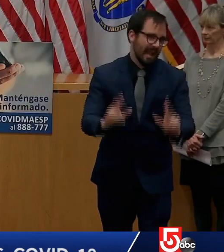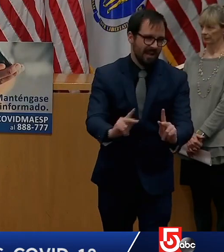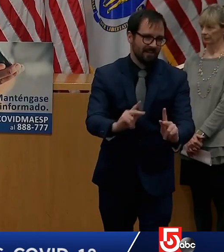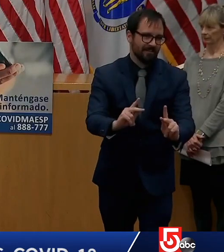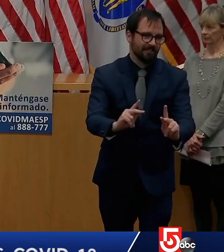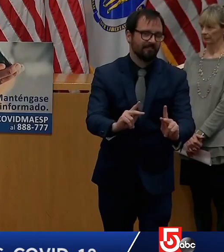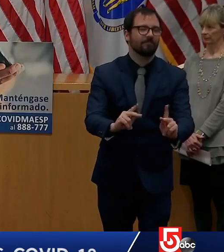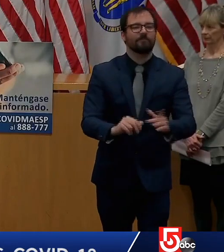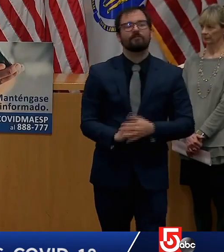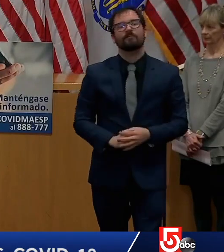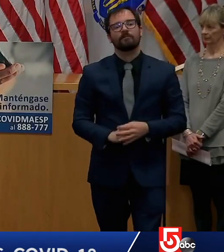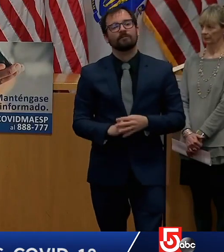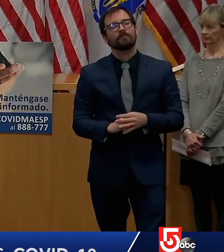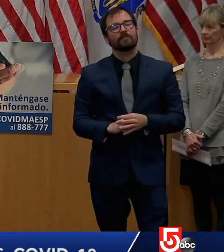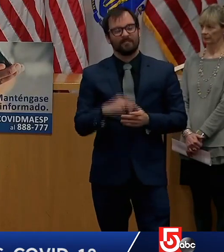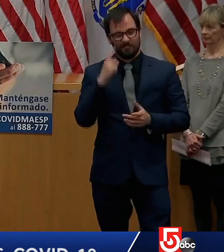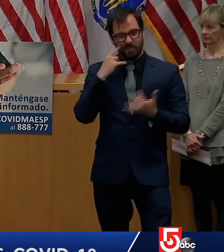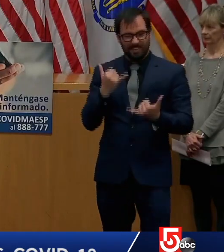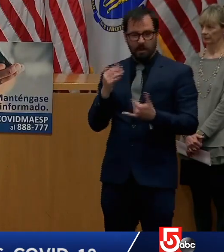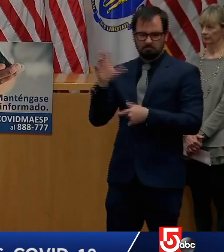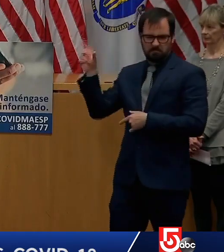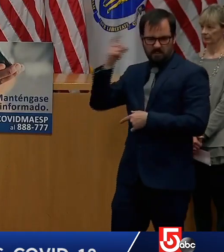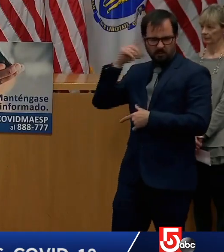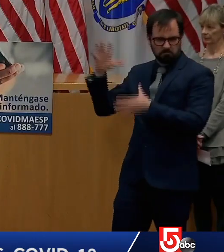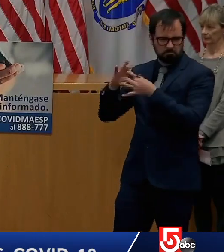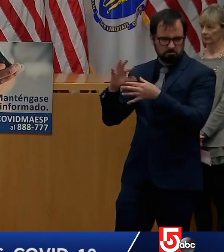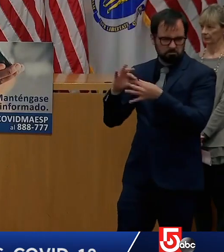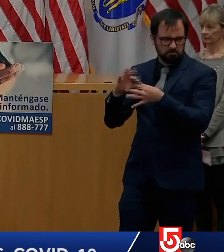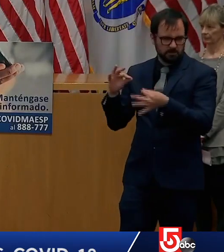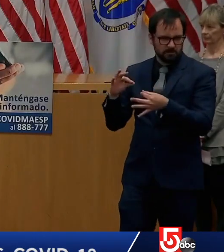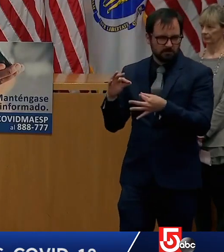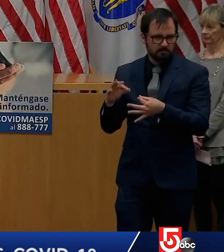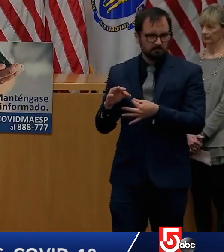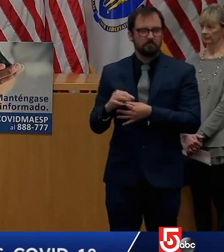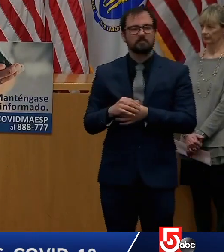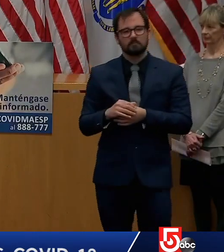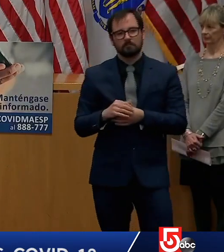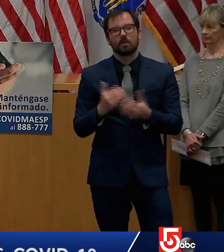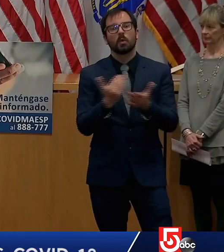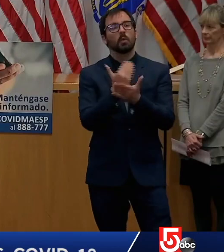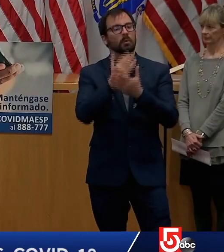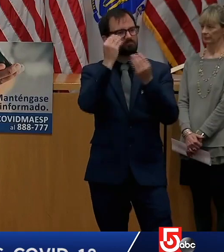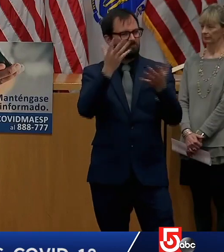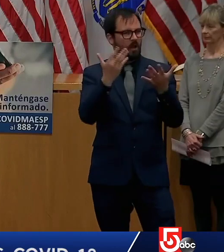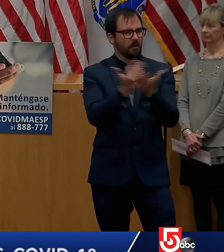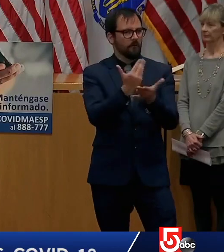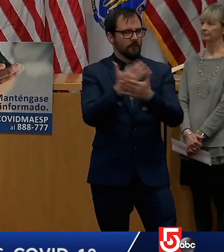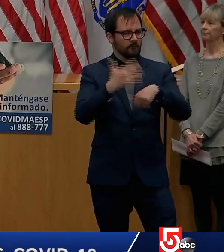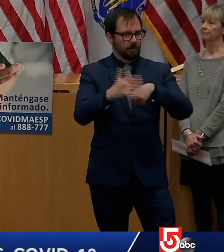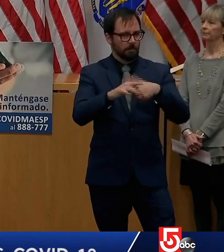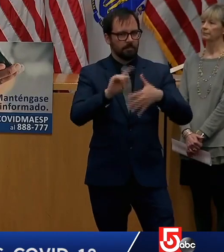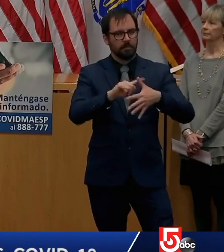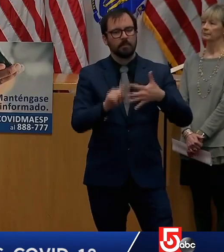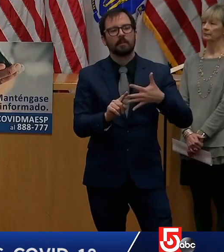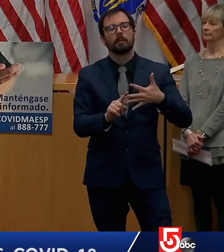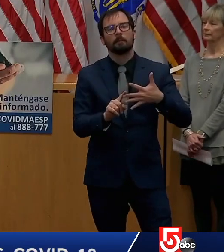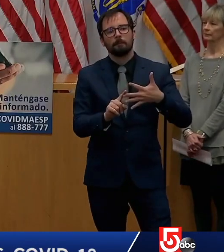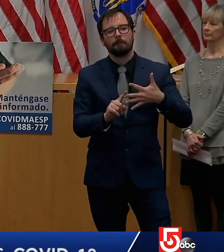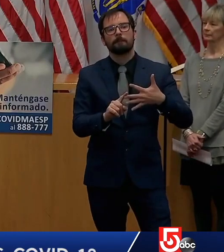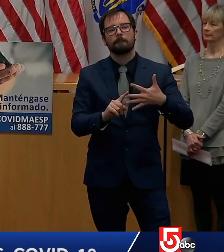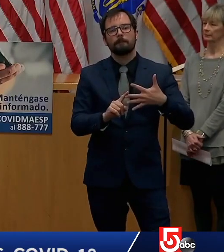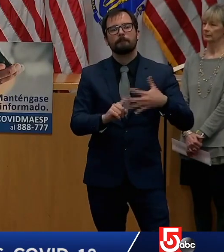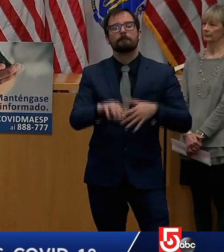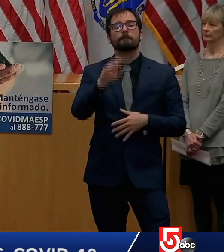our communities. For educators, today you can log on to mass.care.com to connect with the front-line